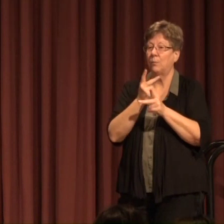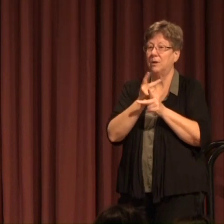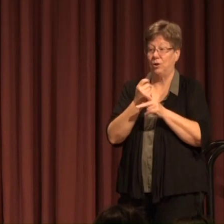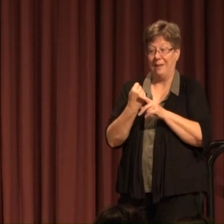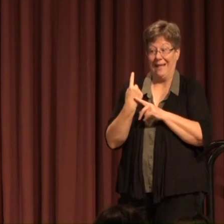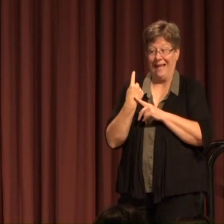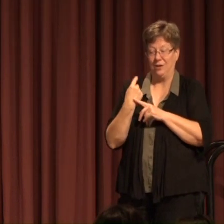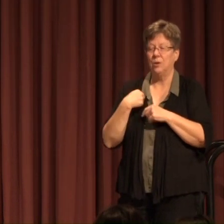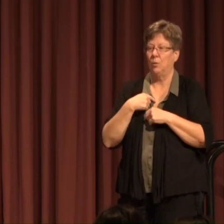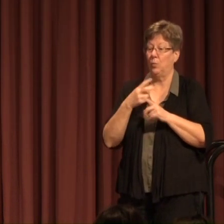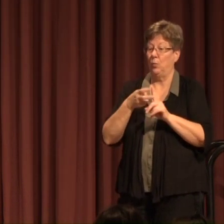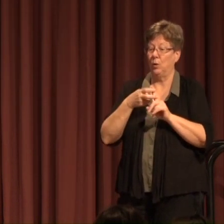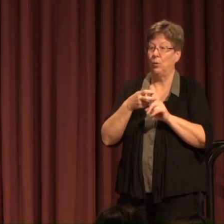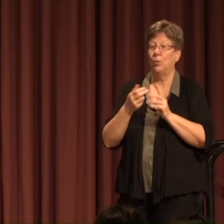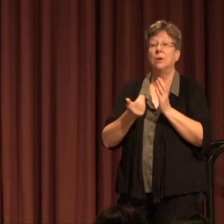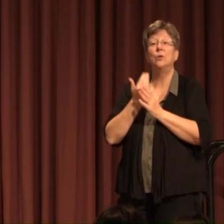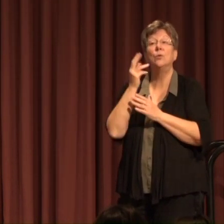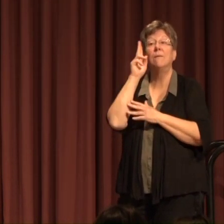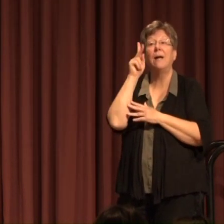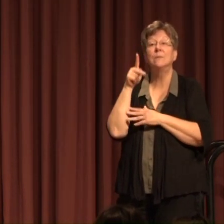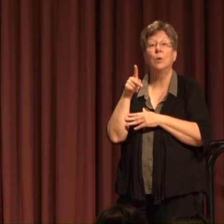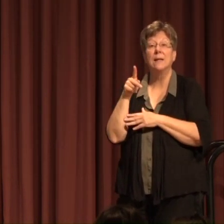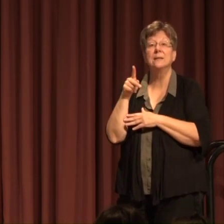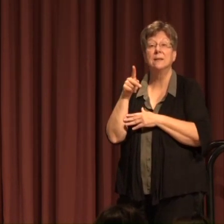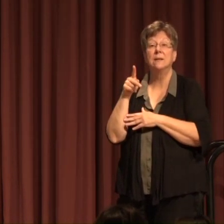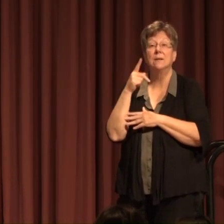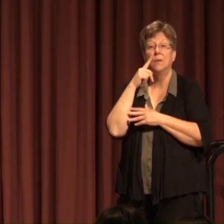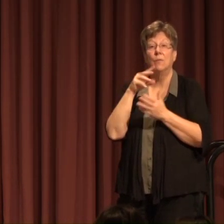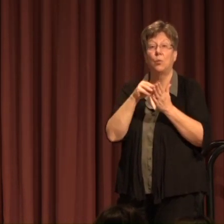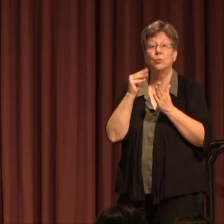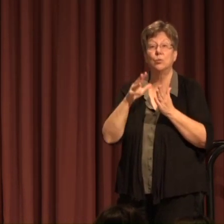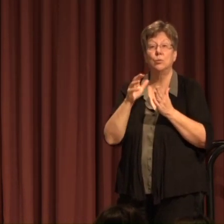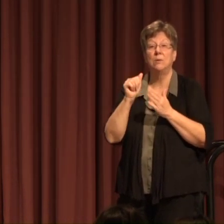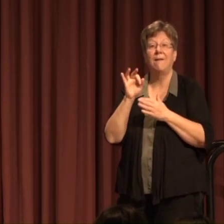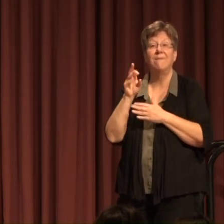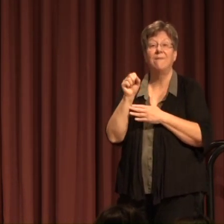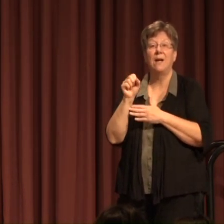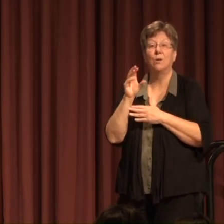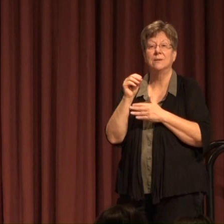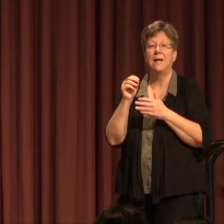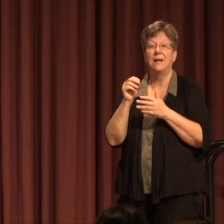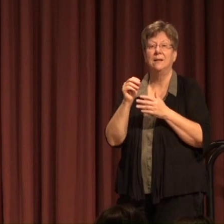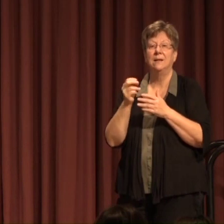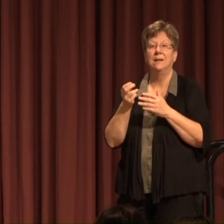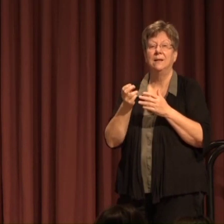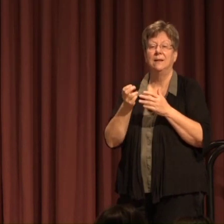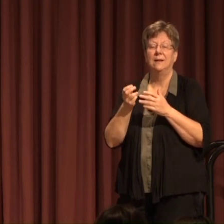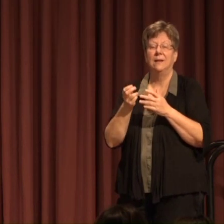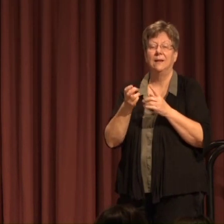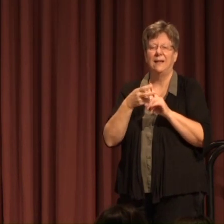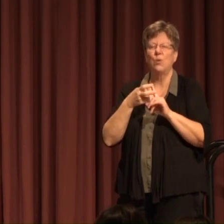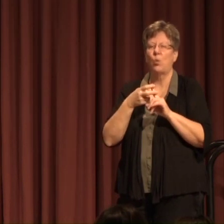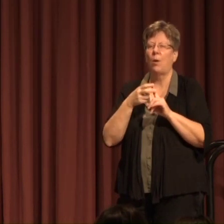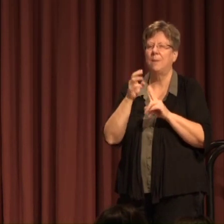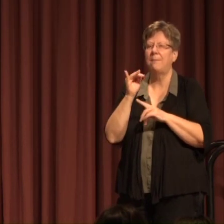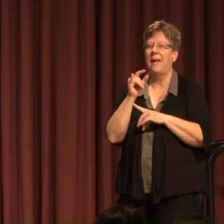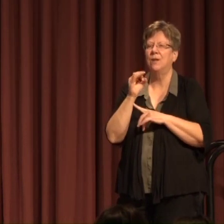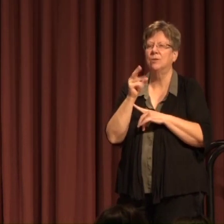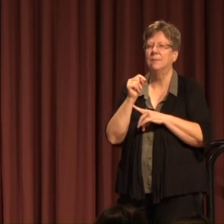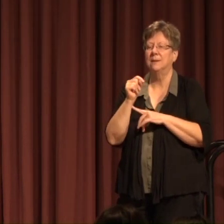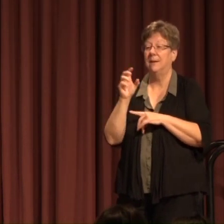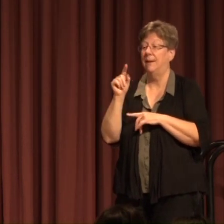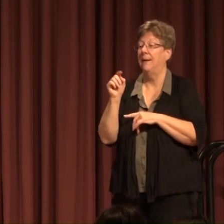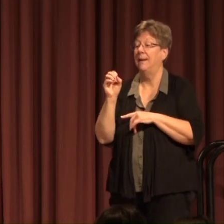Last year we recruited a new vice president For student affairs and enrollment management And Tom Crady